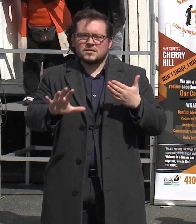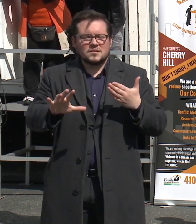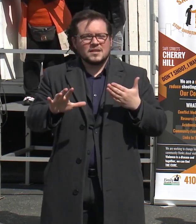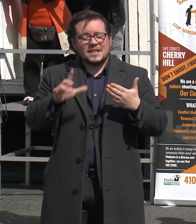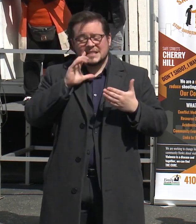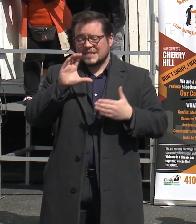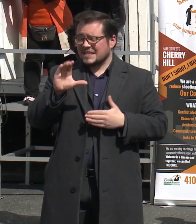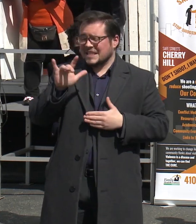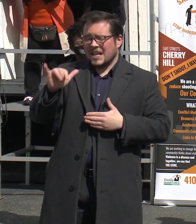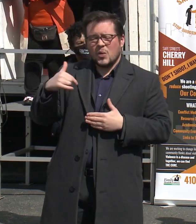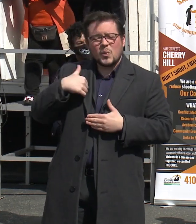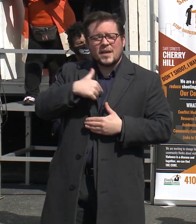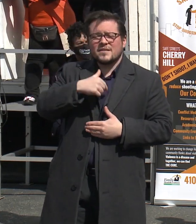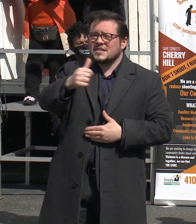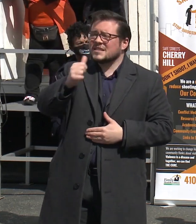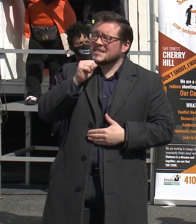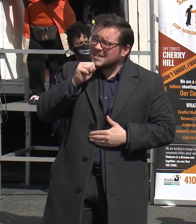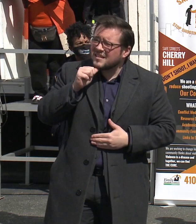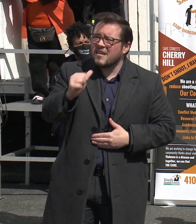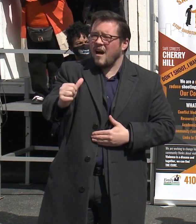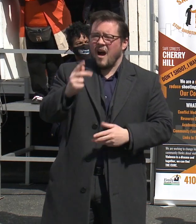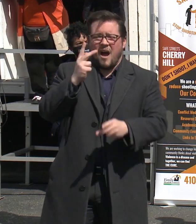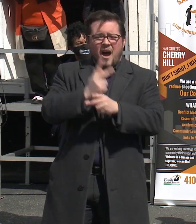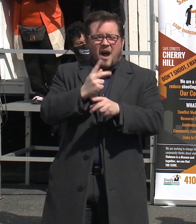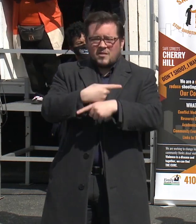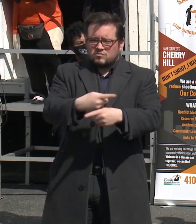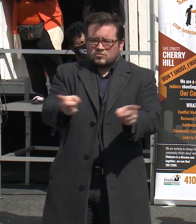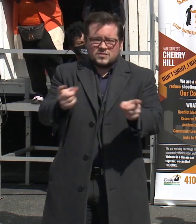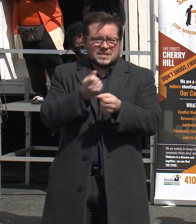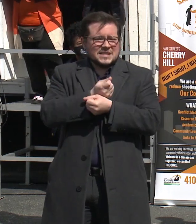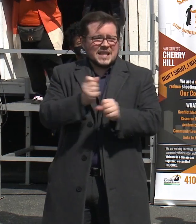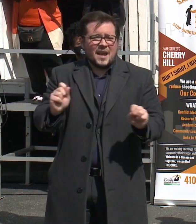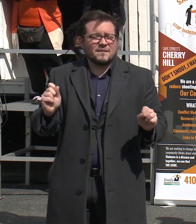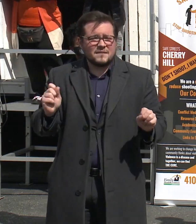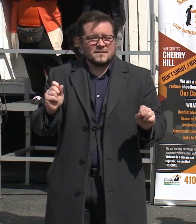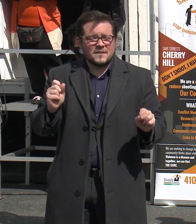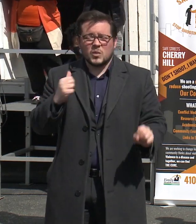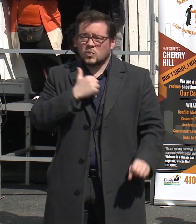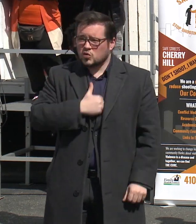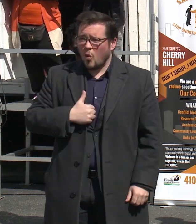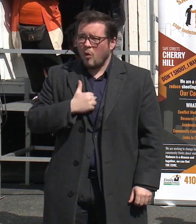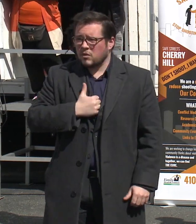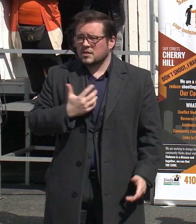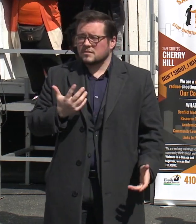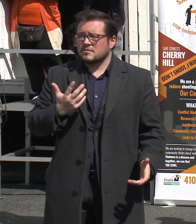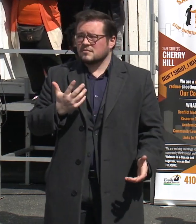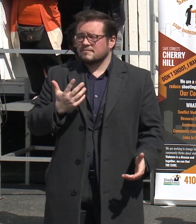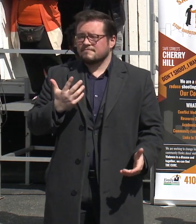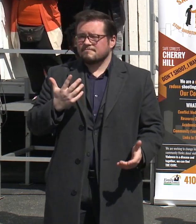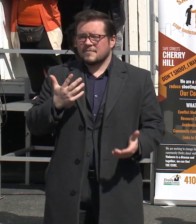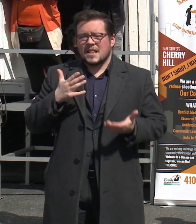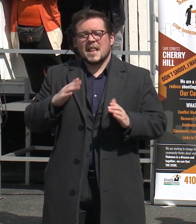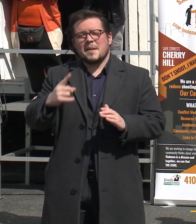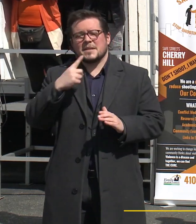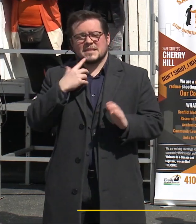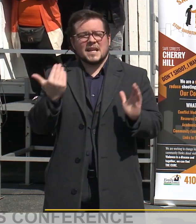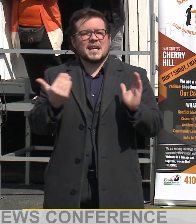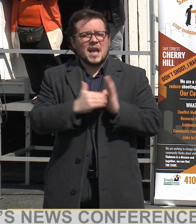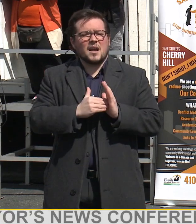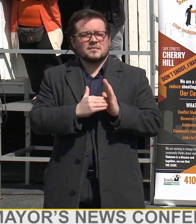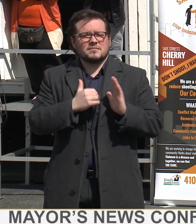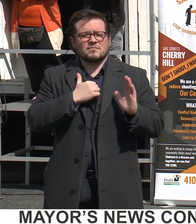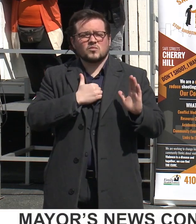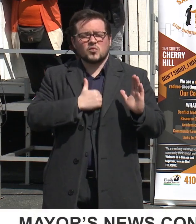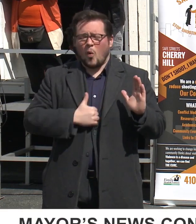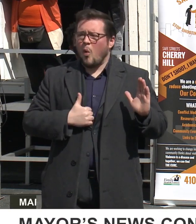have not kept our community safe from violence and harm. We are sorry. Let me say that again. We are sorry.